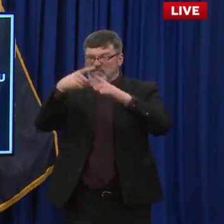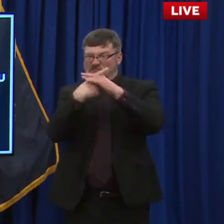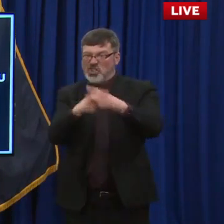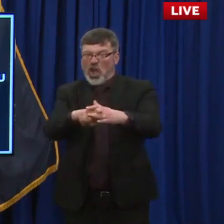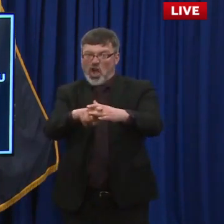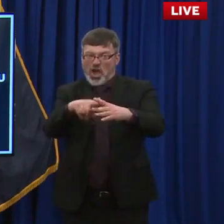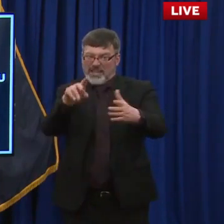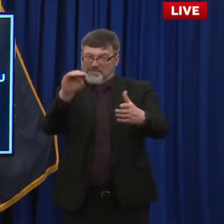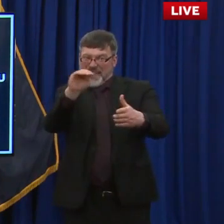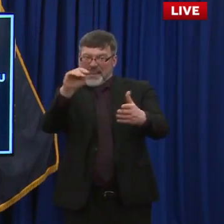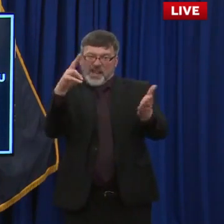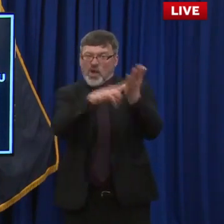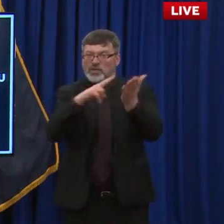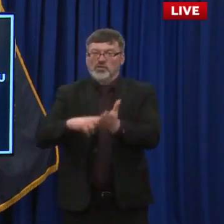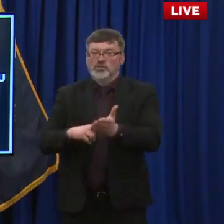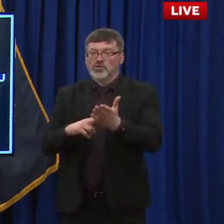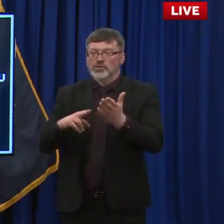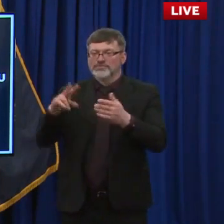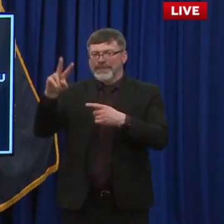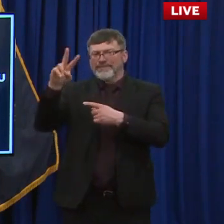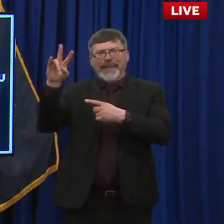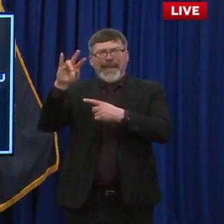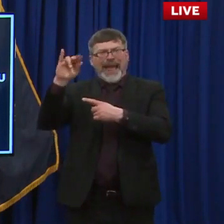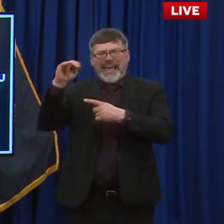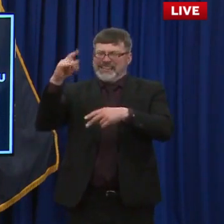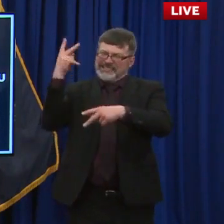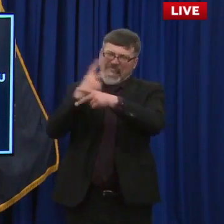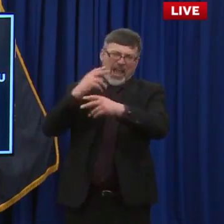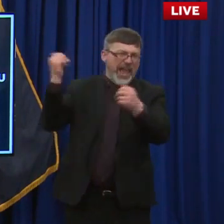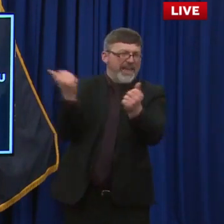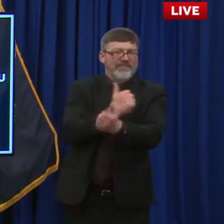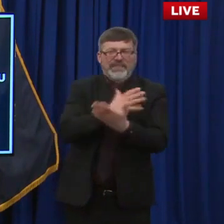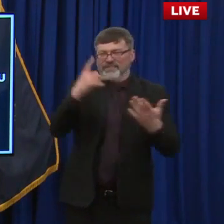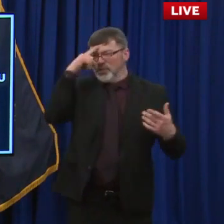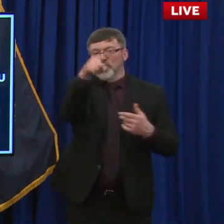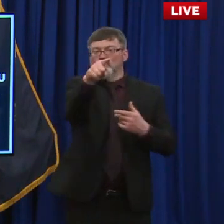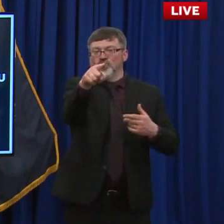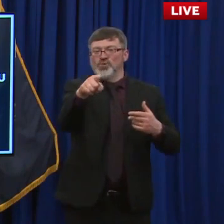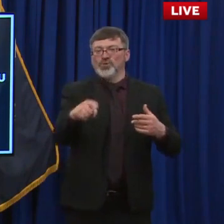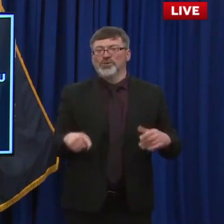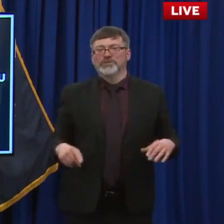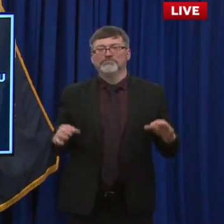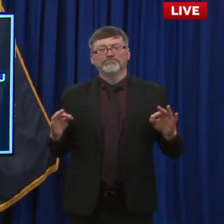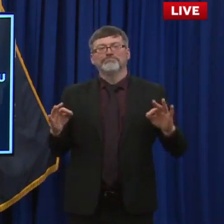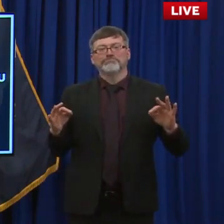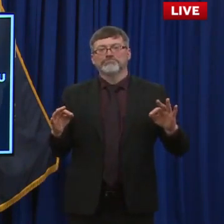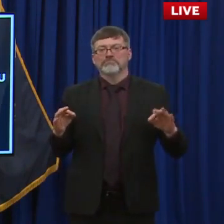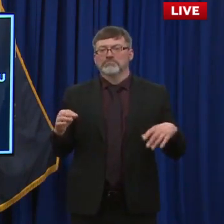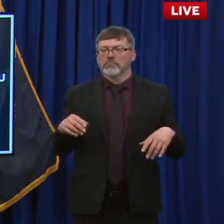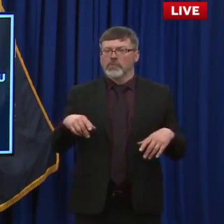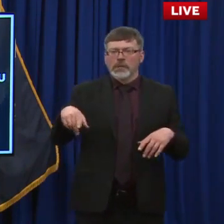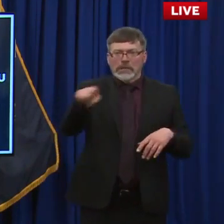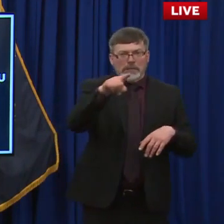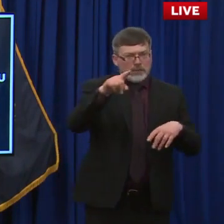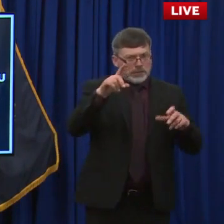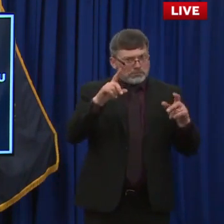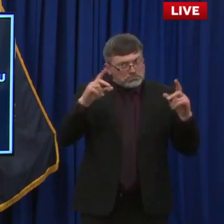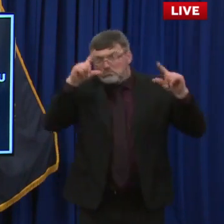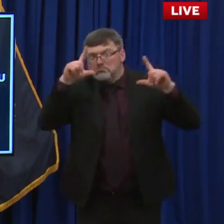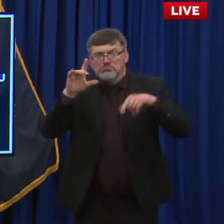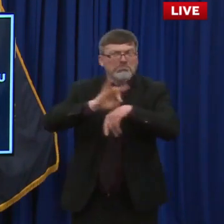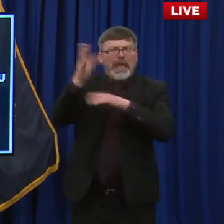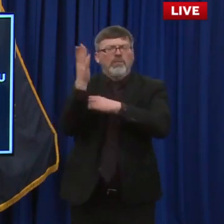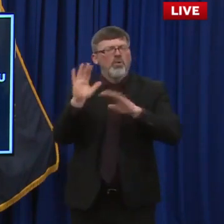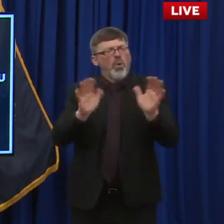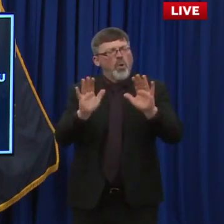Vinny. Vinny takes care of all your problems, right? He's going to, everyone can get right into the system. You don't have to pile in it at 8 a.m. Hundreds of thousands